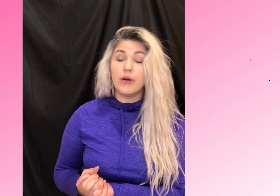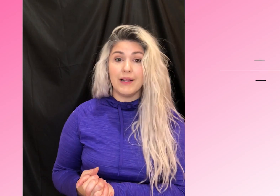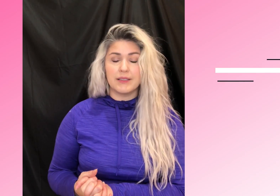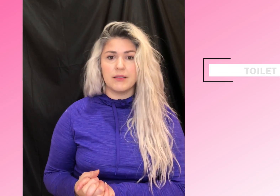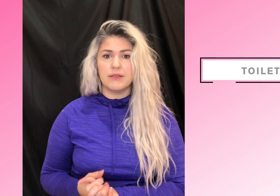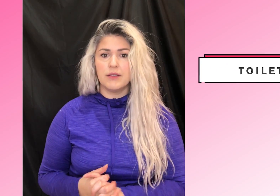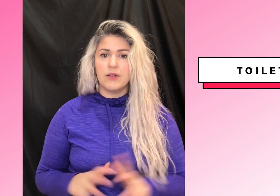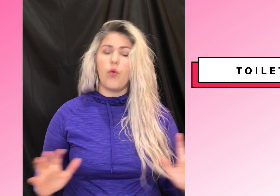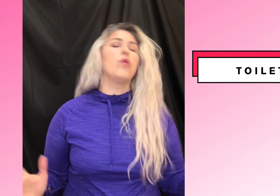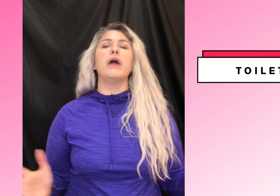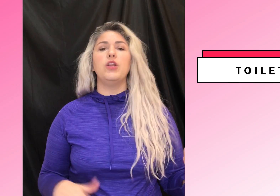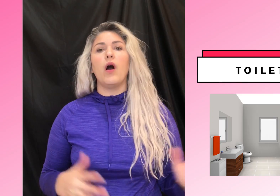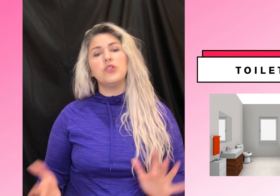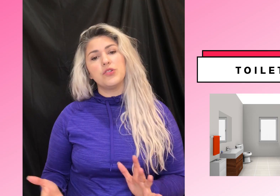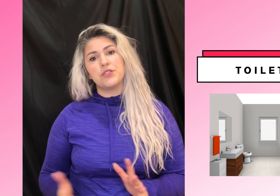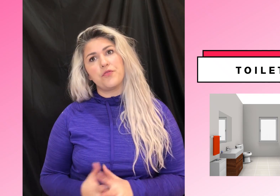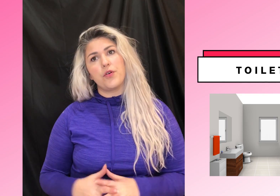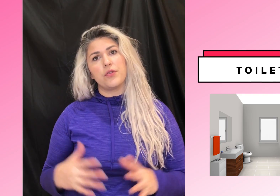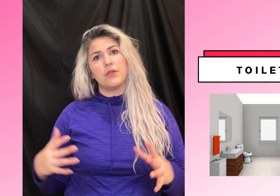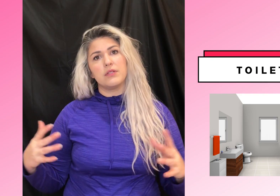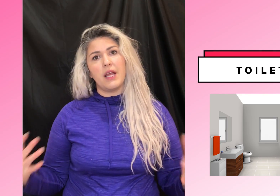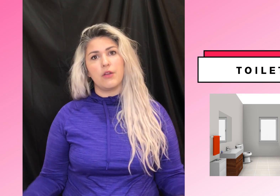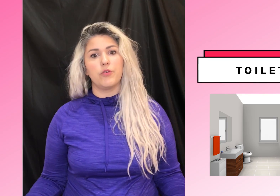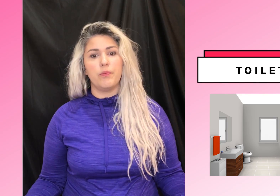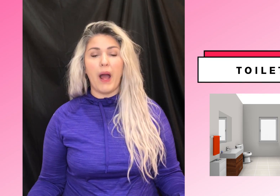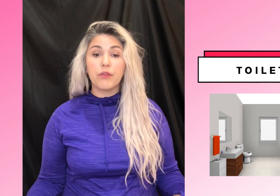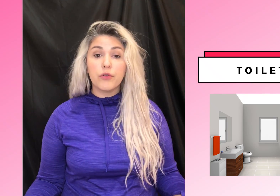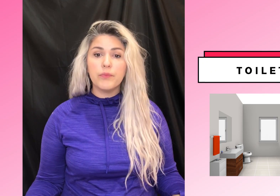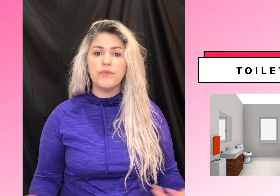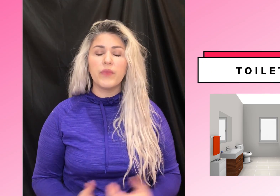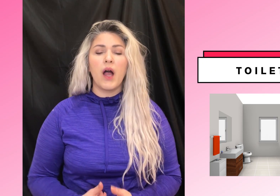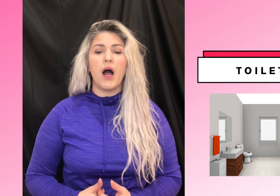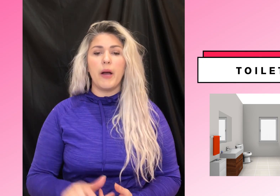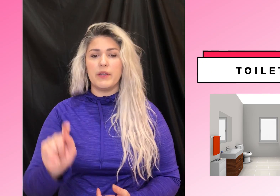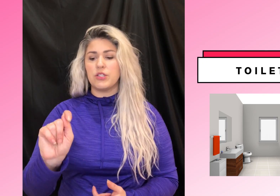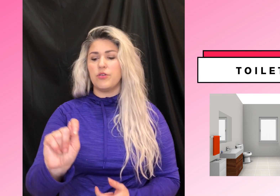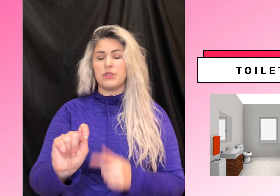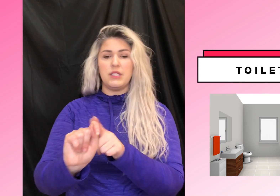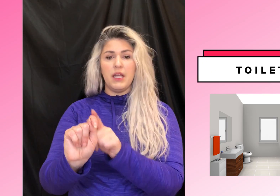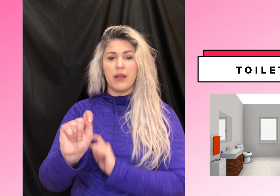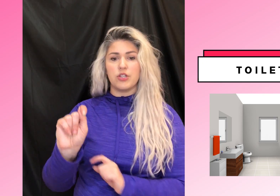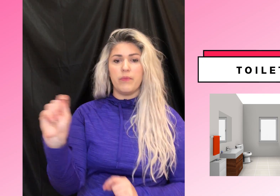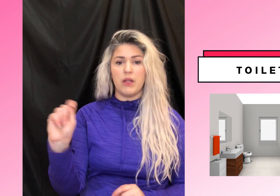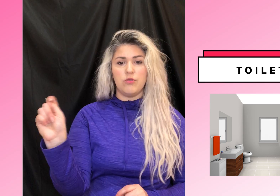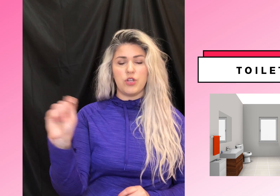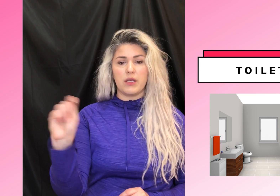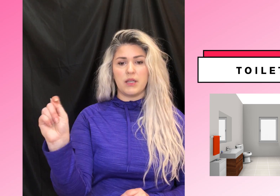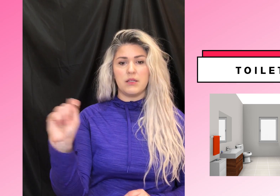Toilet or, and you also use this for saying the room bathroom. Um, it's your T handshape and you shake it side to